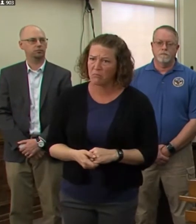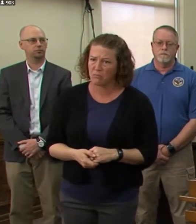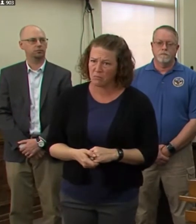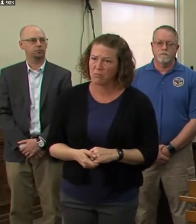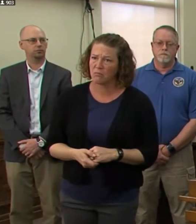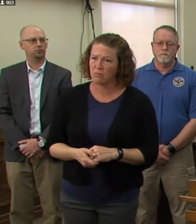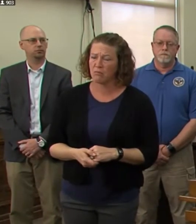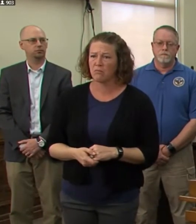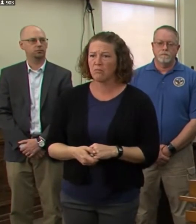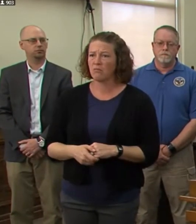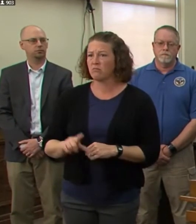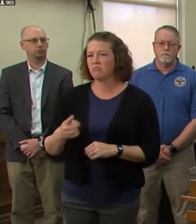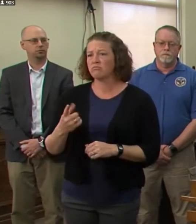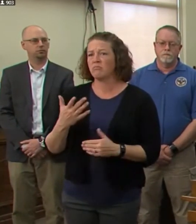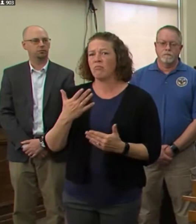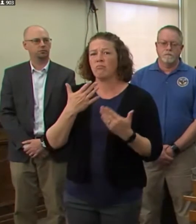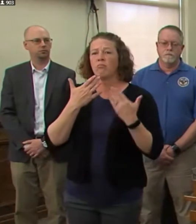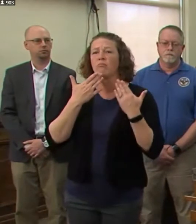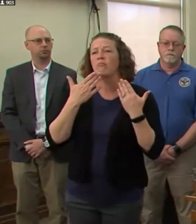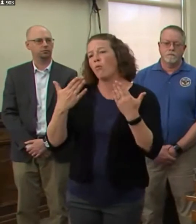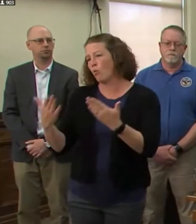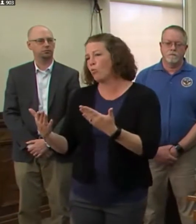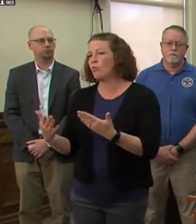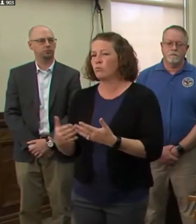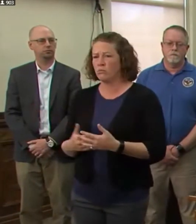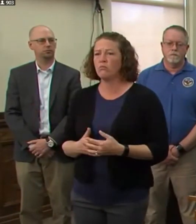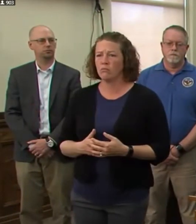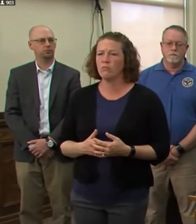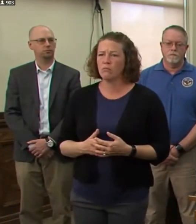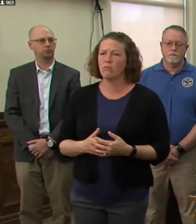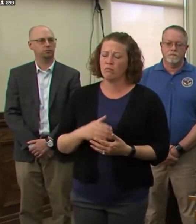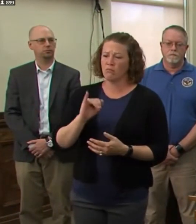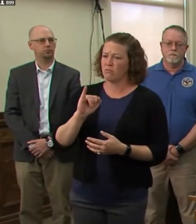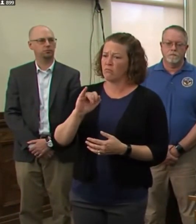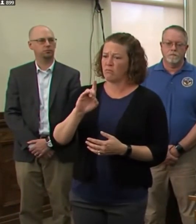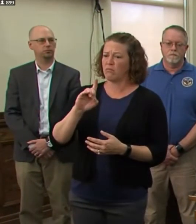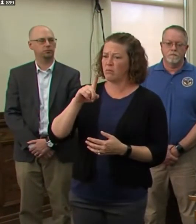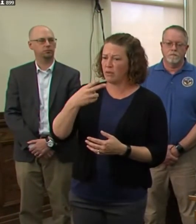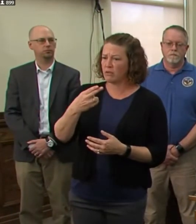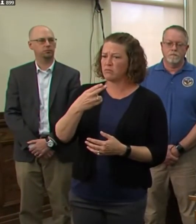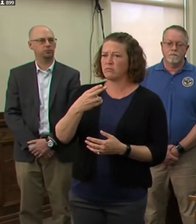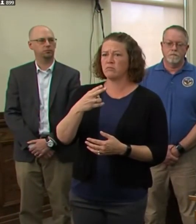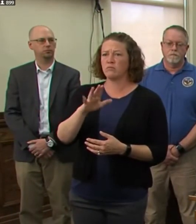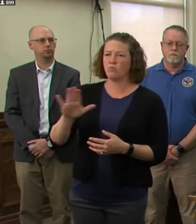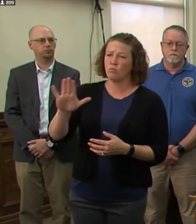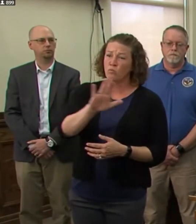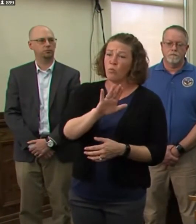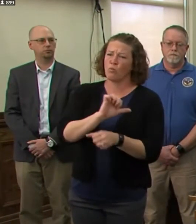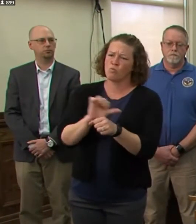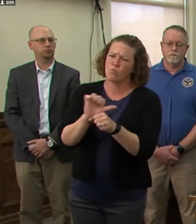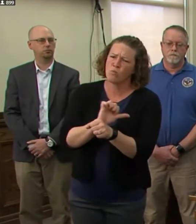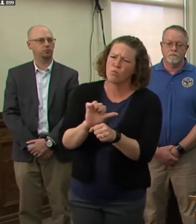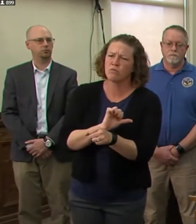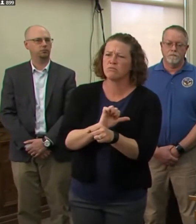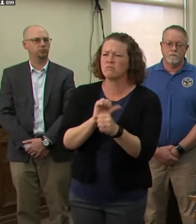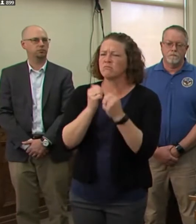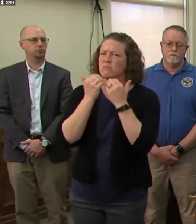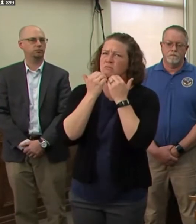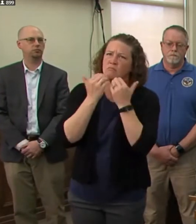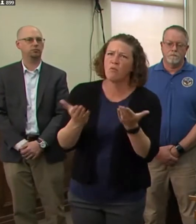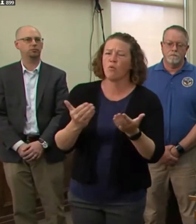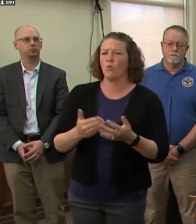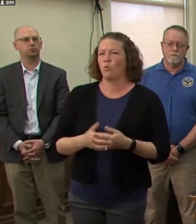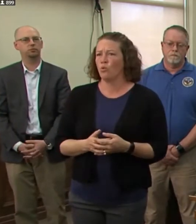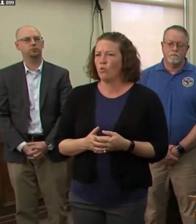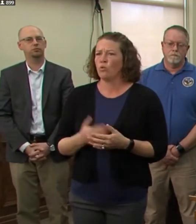I'm just saluting all of my Team IDPH members and saying thank you for the tireless days. People have been working seven